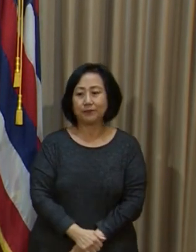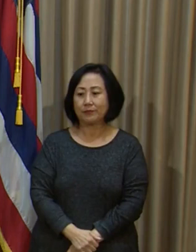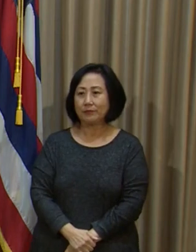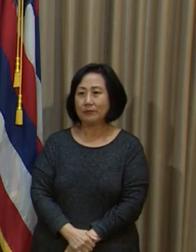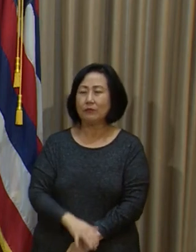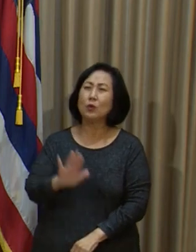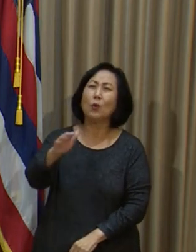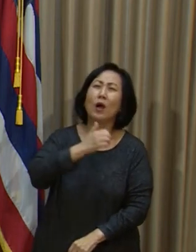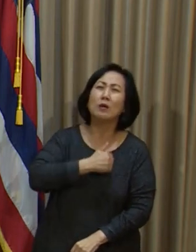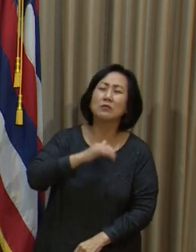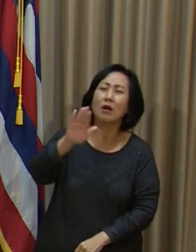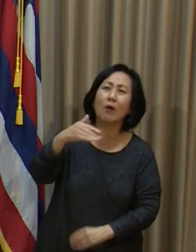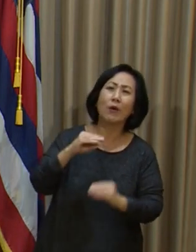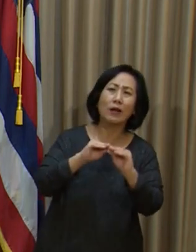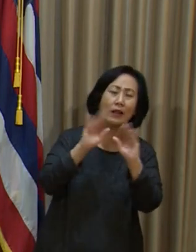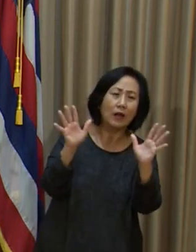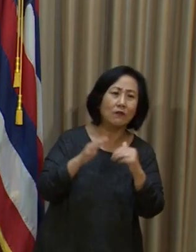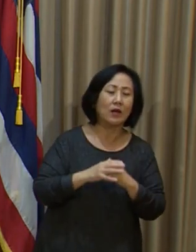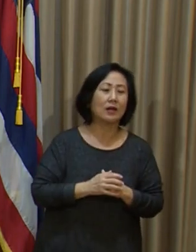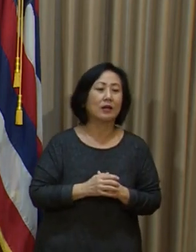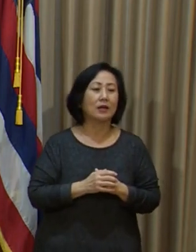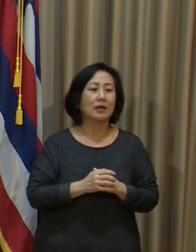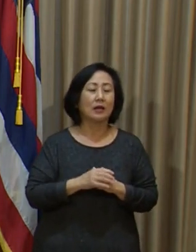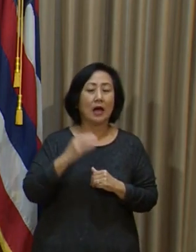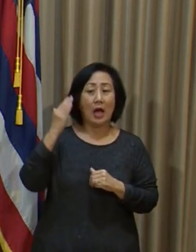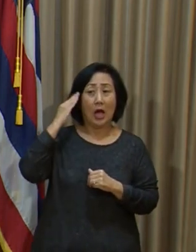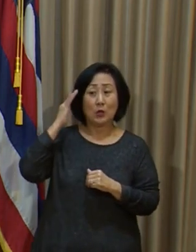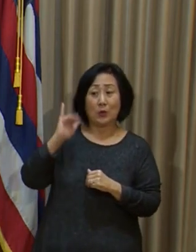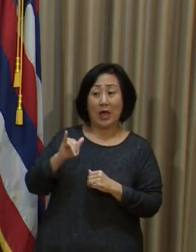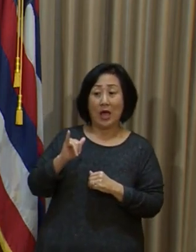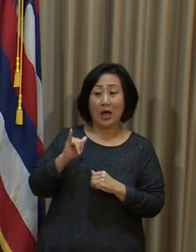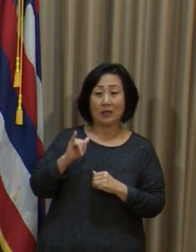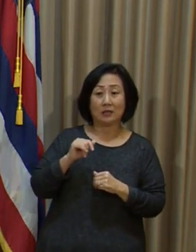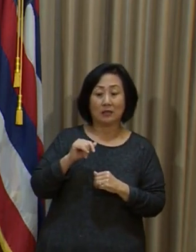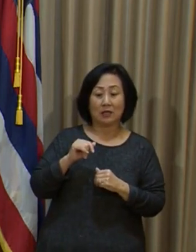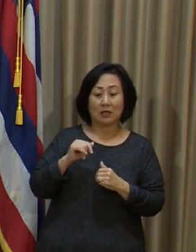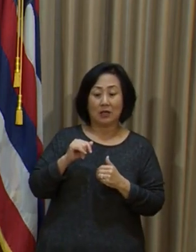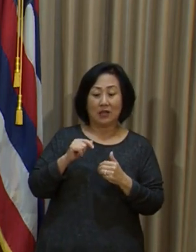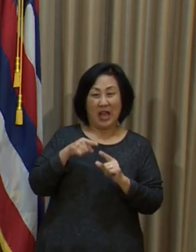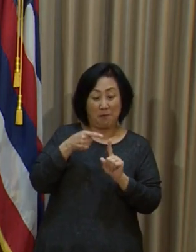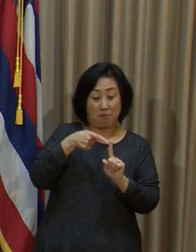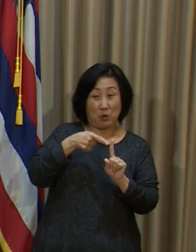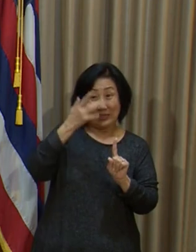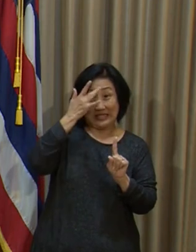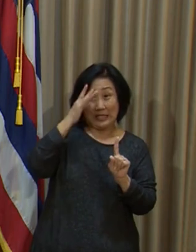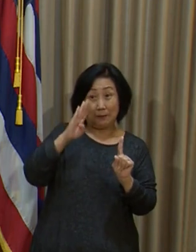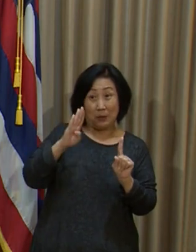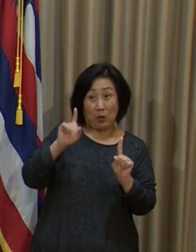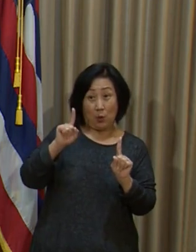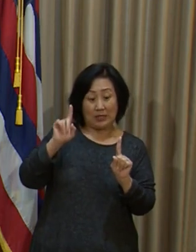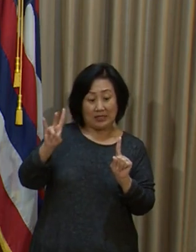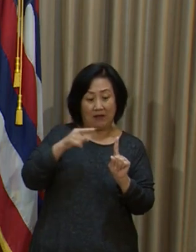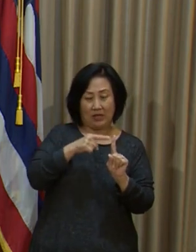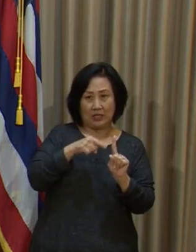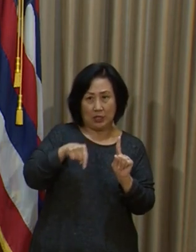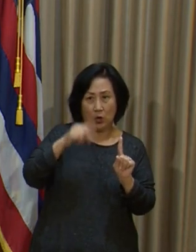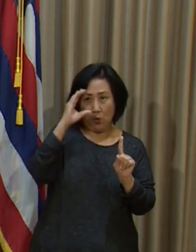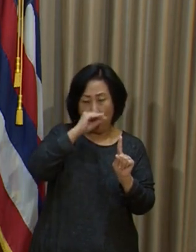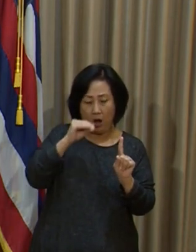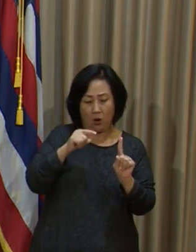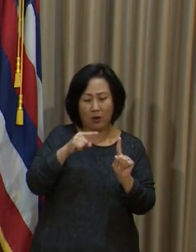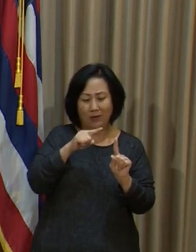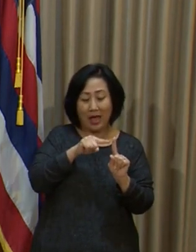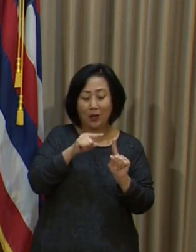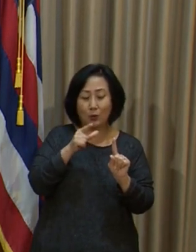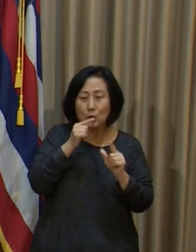And sorry, just wanted to clarify. I know that the case and the close contact was on Oahu, but where was the other pending variant strain?